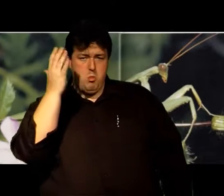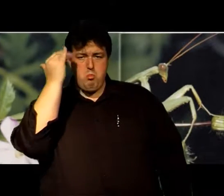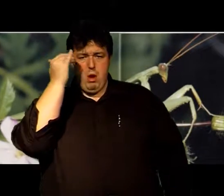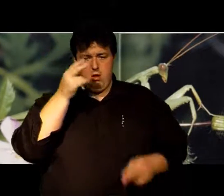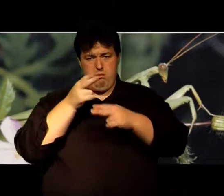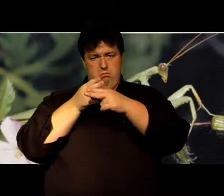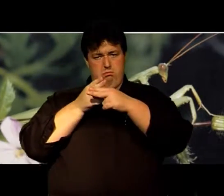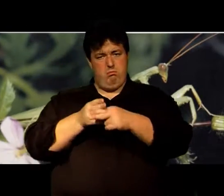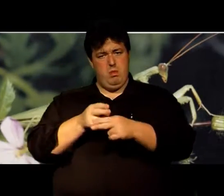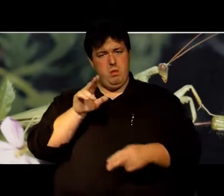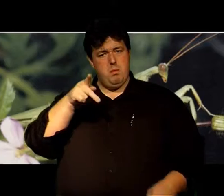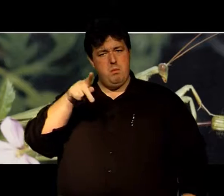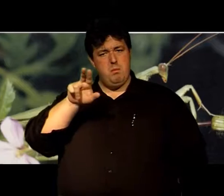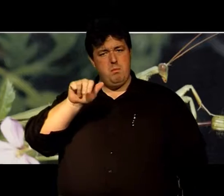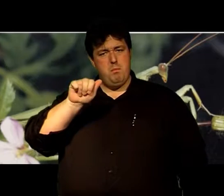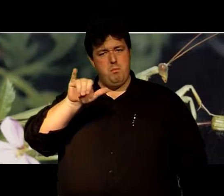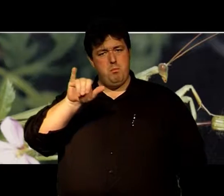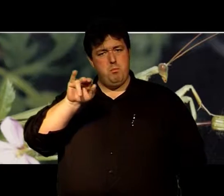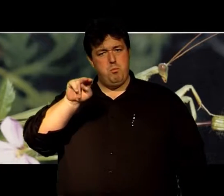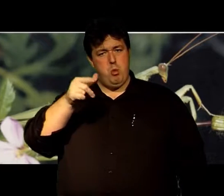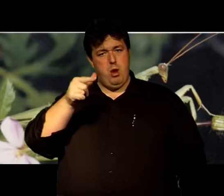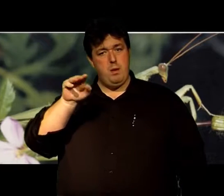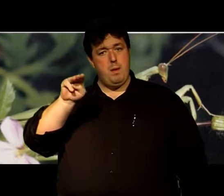He's green Do you know why they call him a praying mantis?